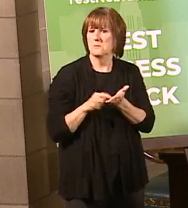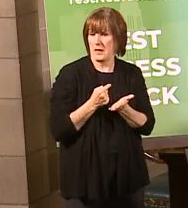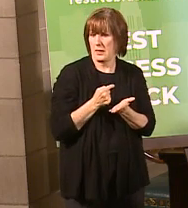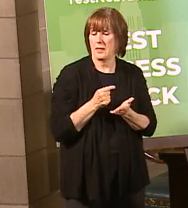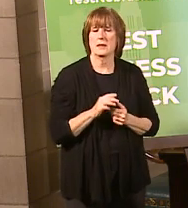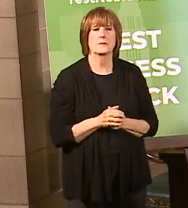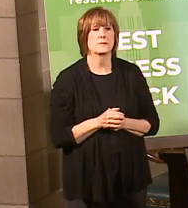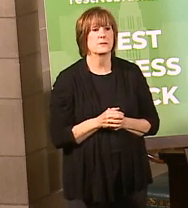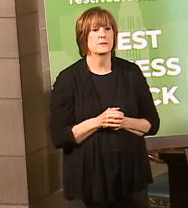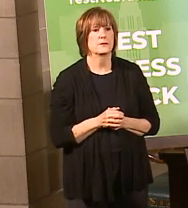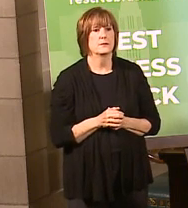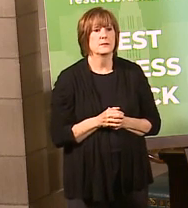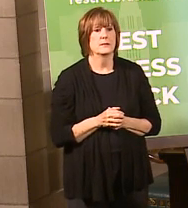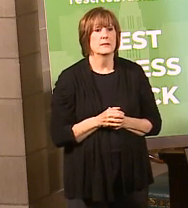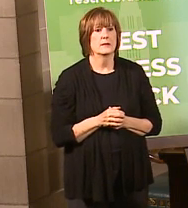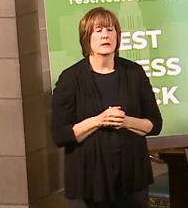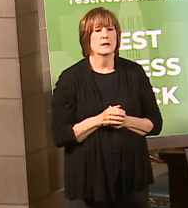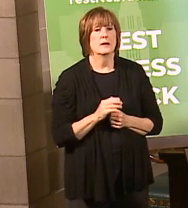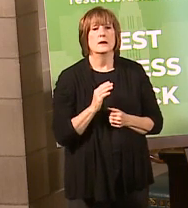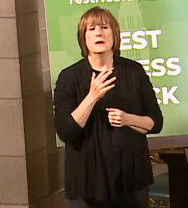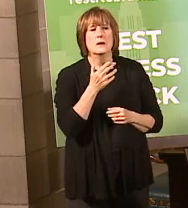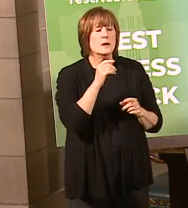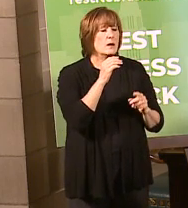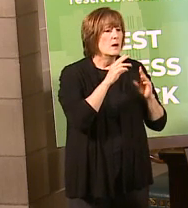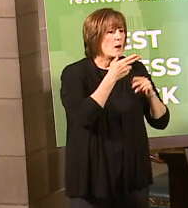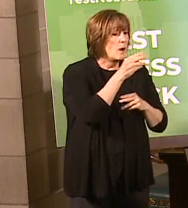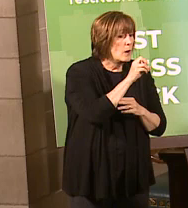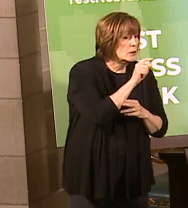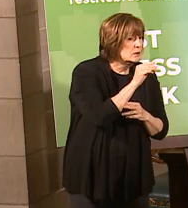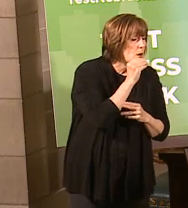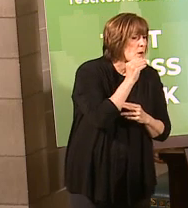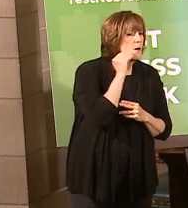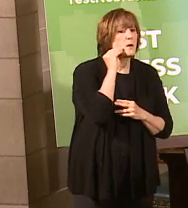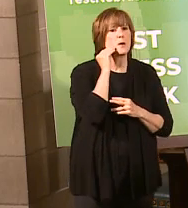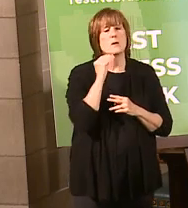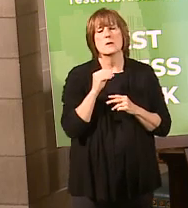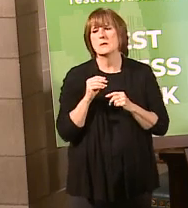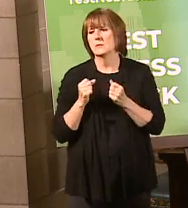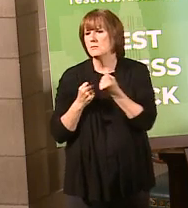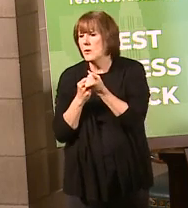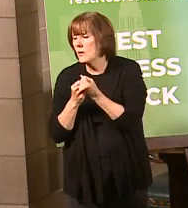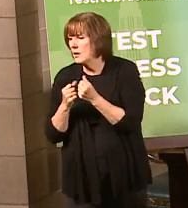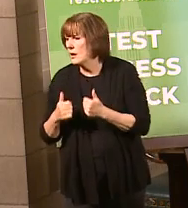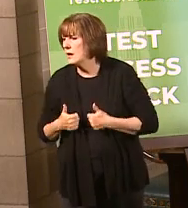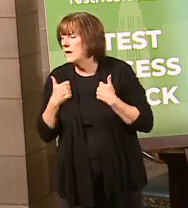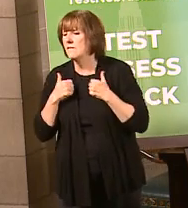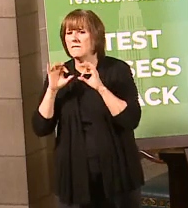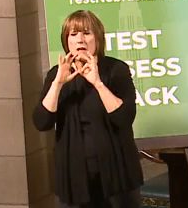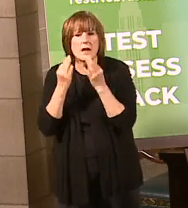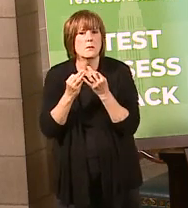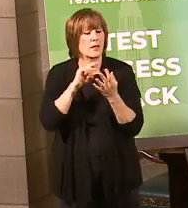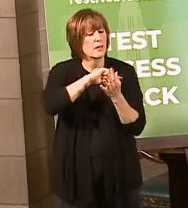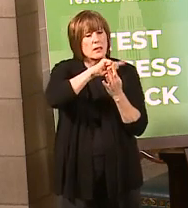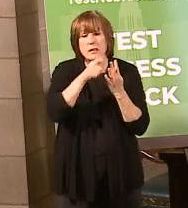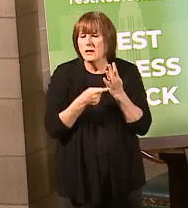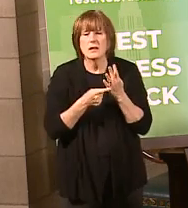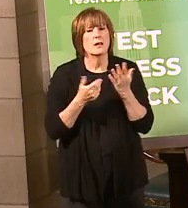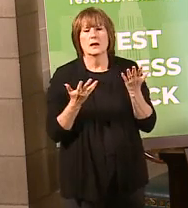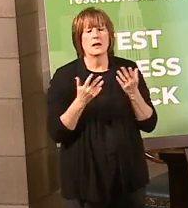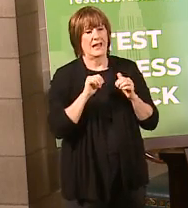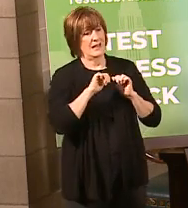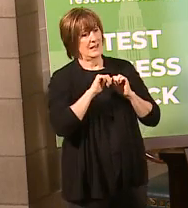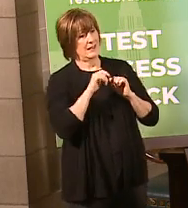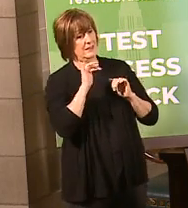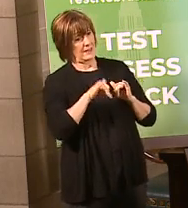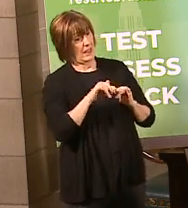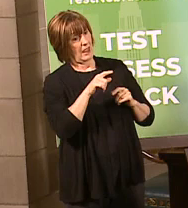in our continuous res, host home, shared living, and independent and supported family living services. And really what this is to do is to